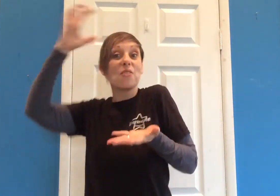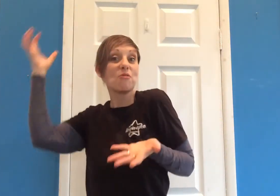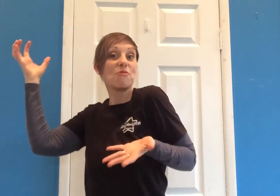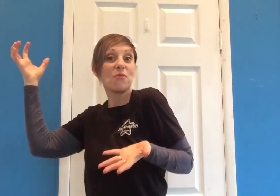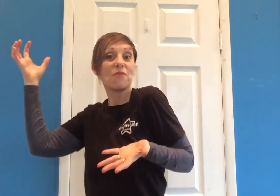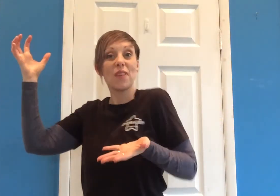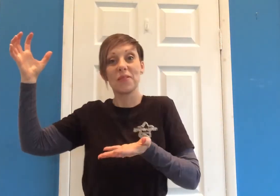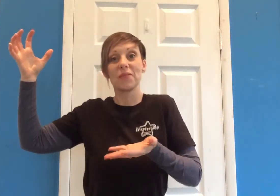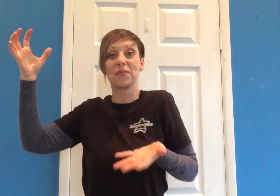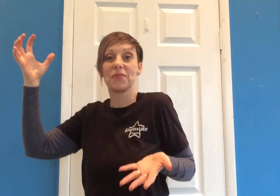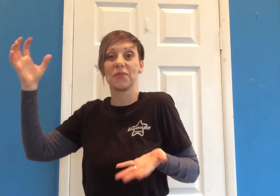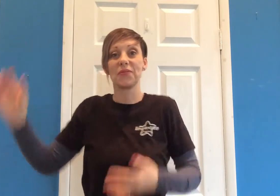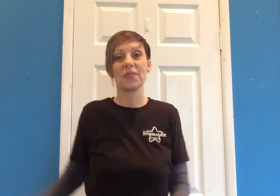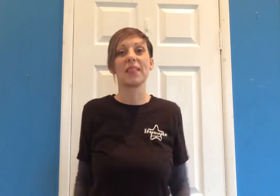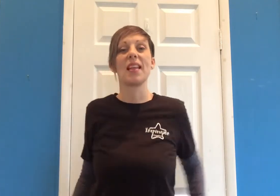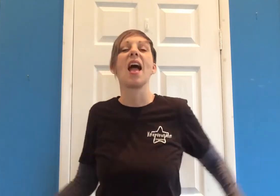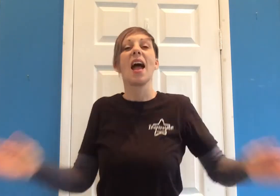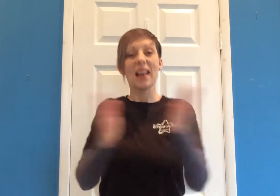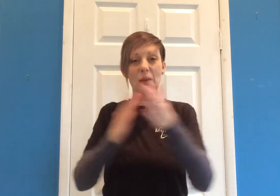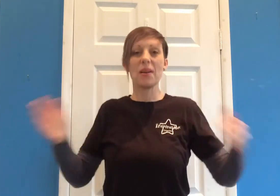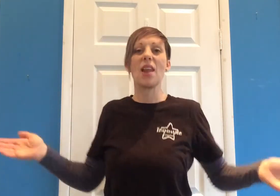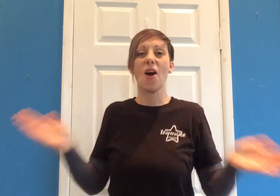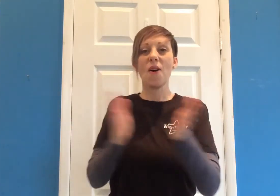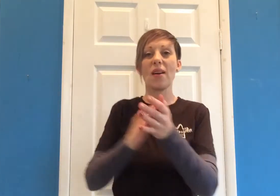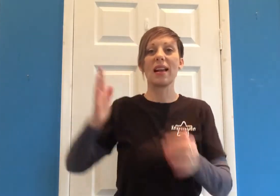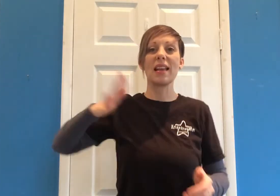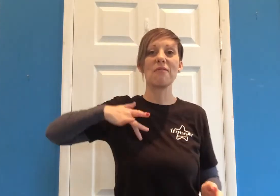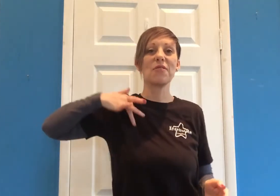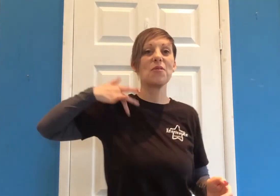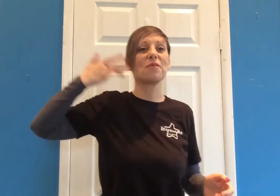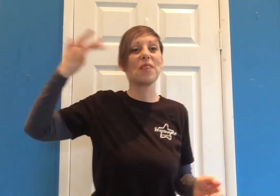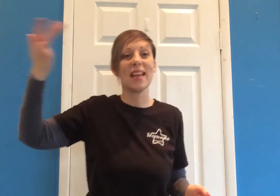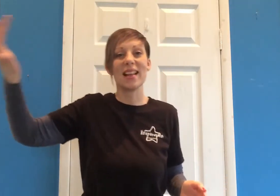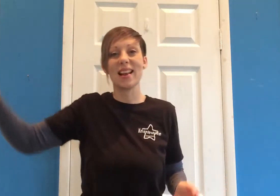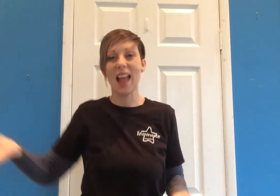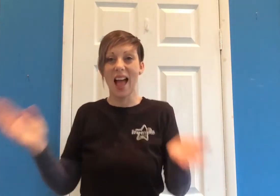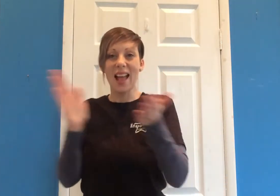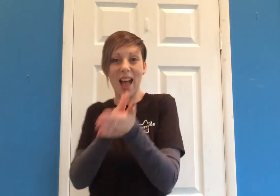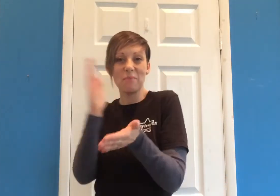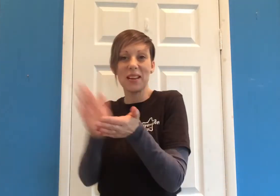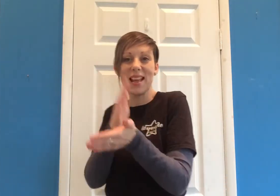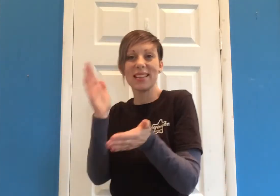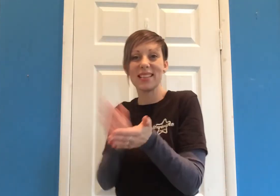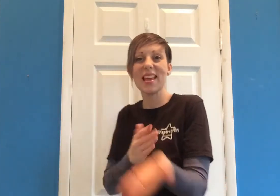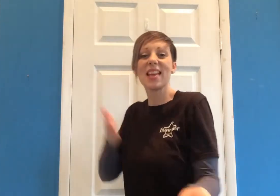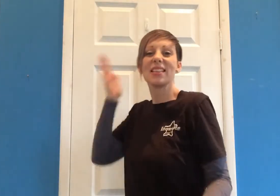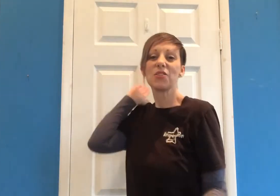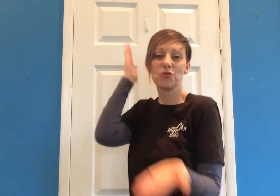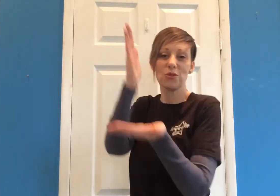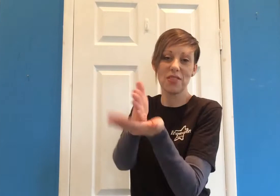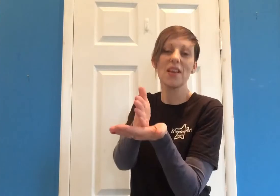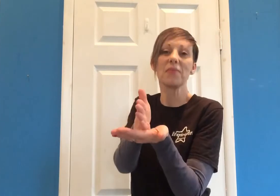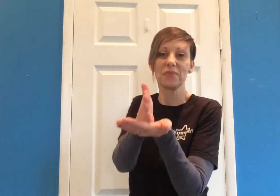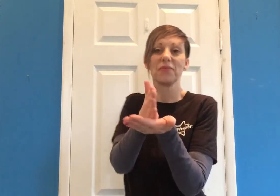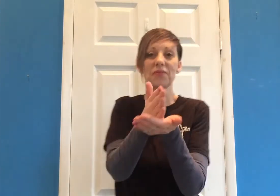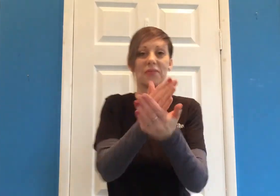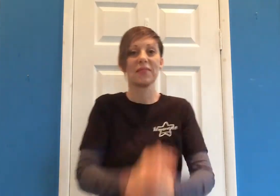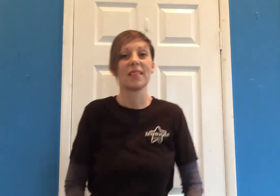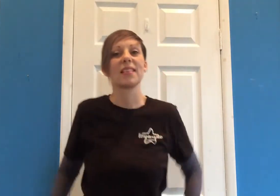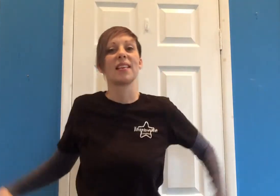wolf. Because I'm happy. Come along if you feel like happiness is the truth. Because I'm